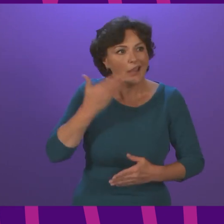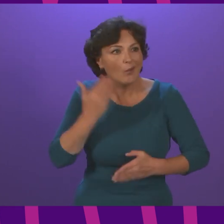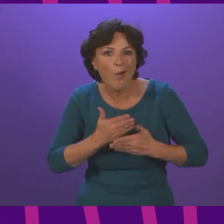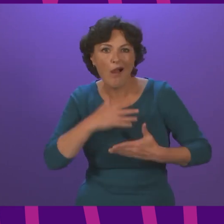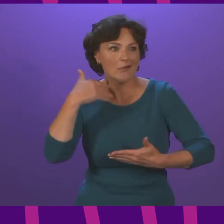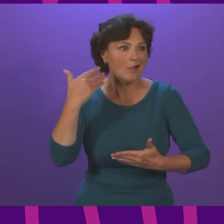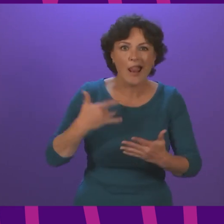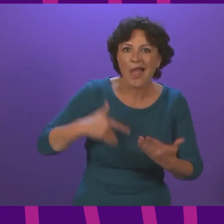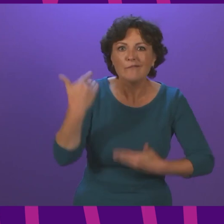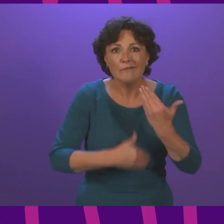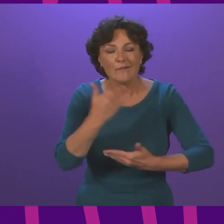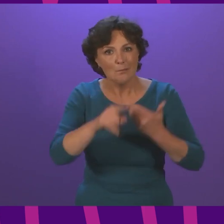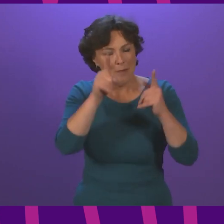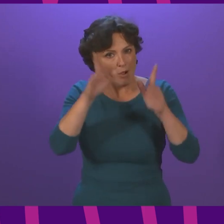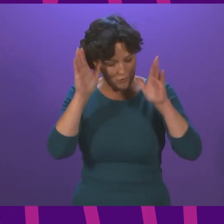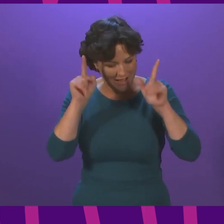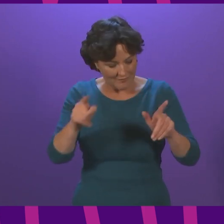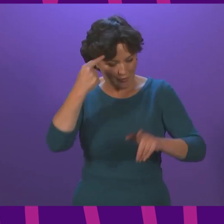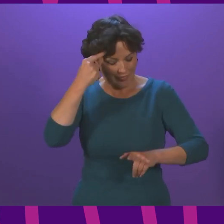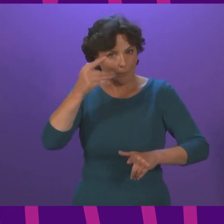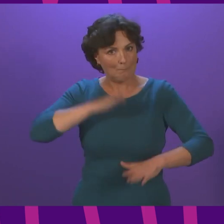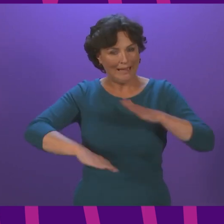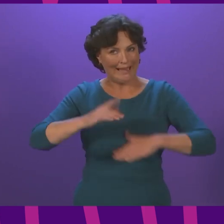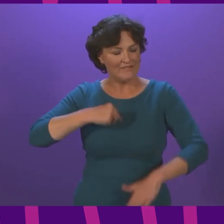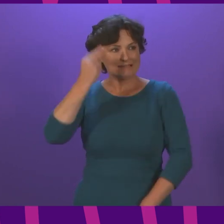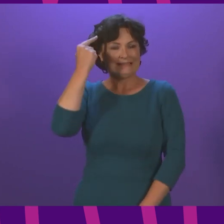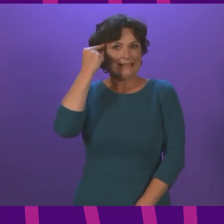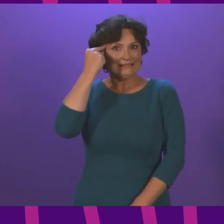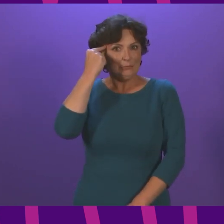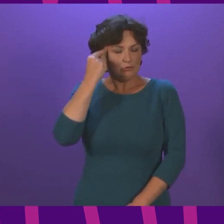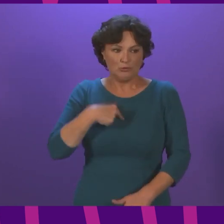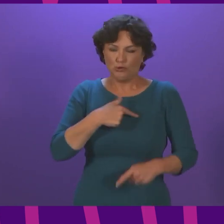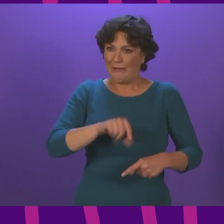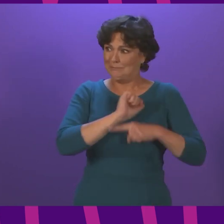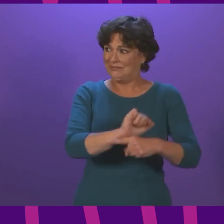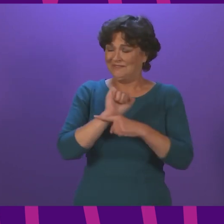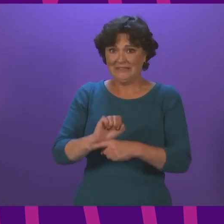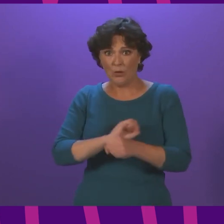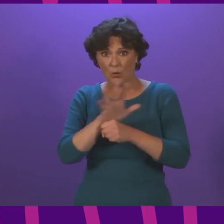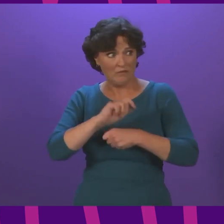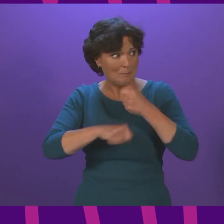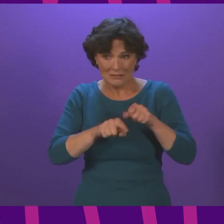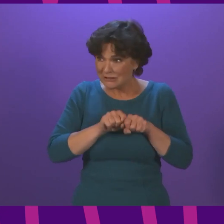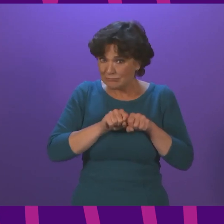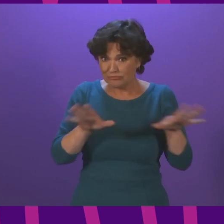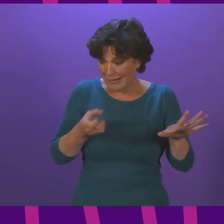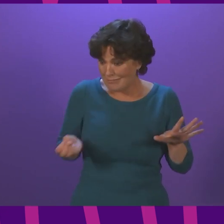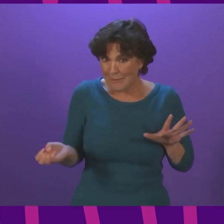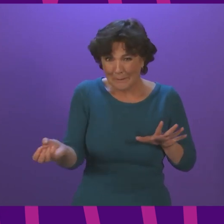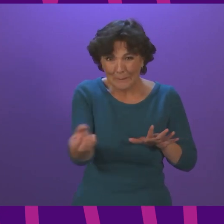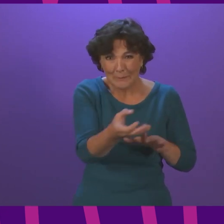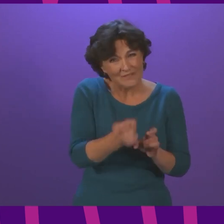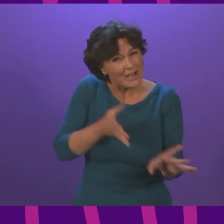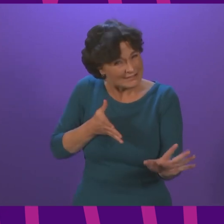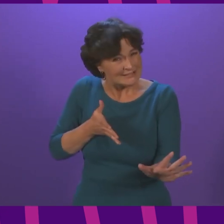and in light of that, continue to behave in sensible ways that can reduce COVID's ability to spread from person to person.